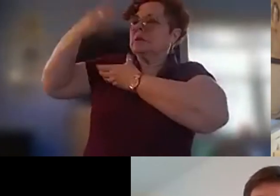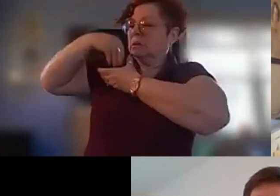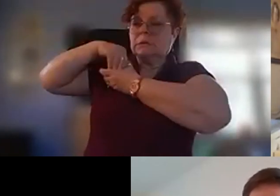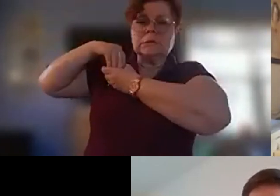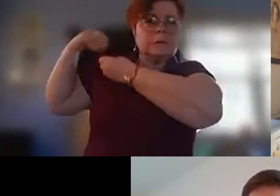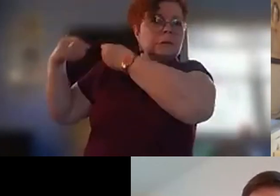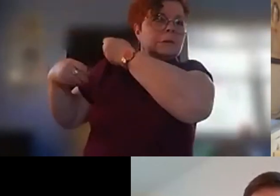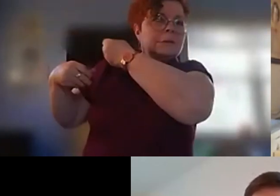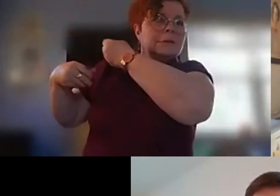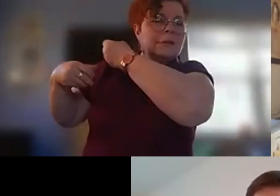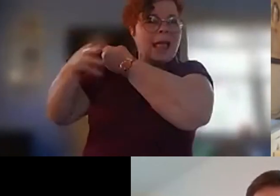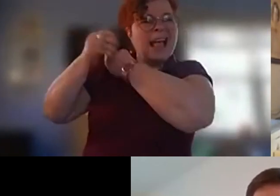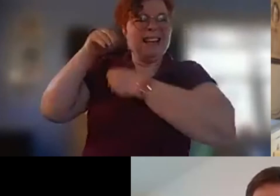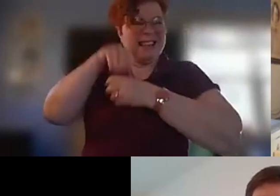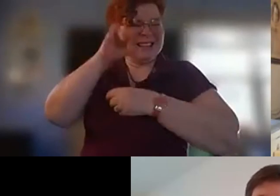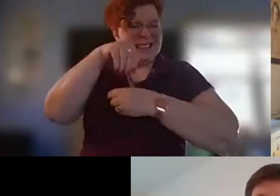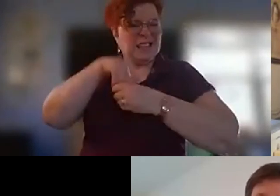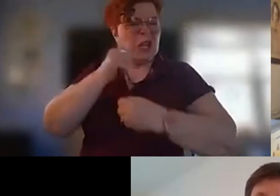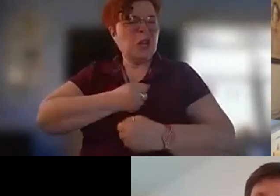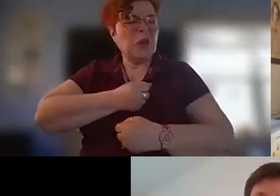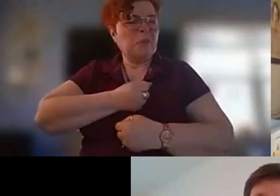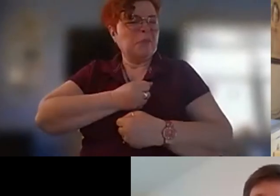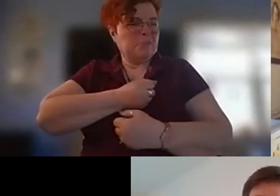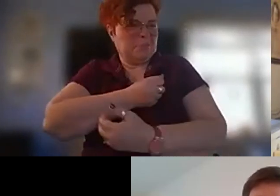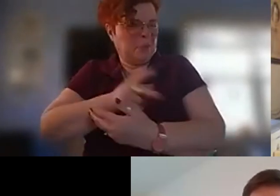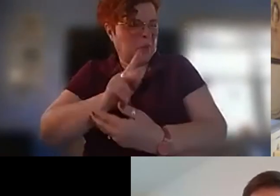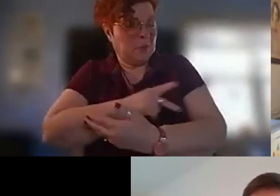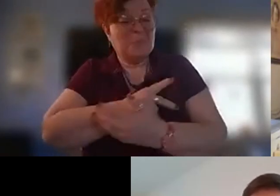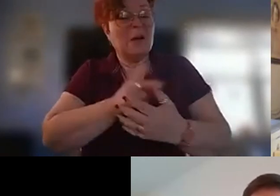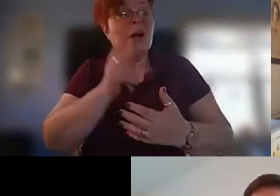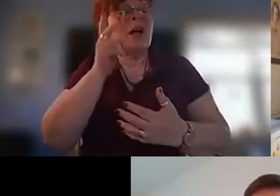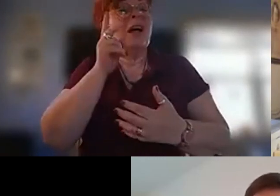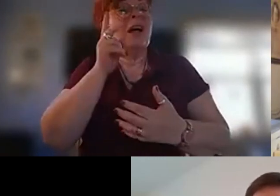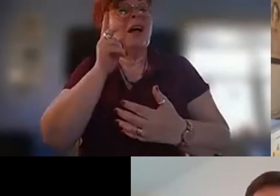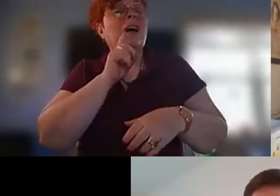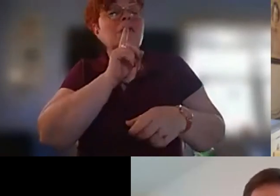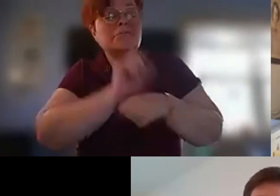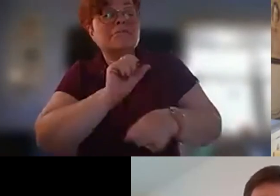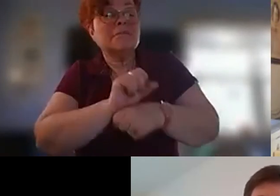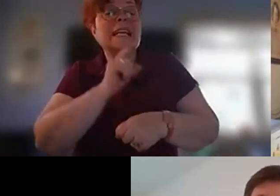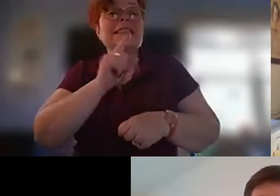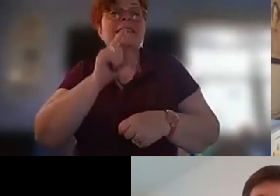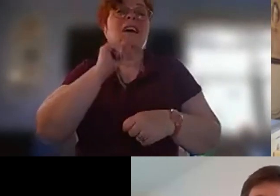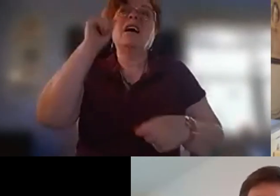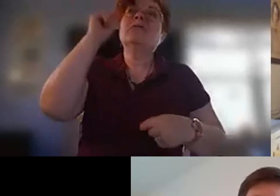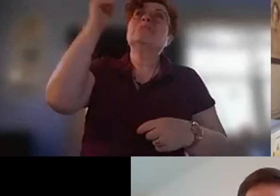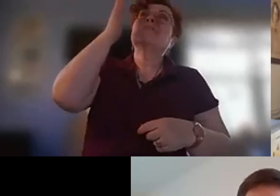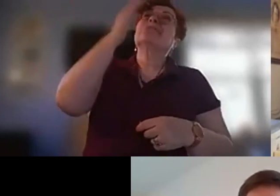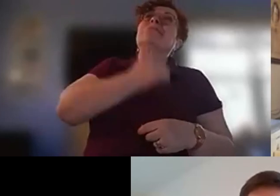in a sense it's both an elegy for time lost and a kind of a